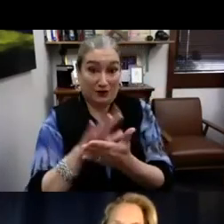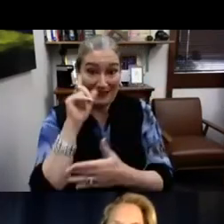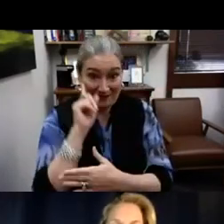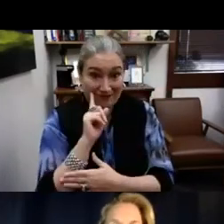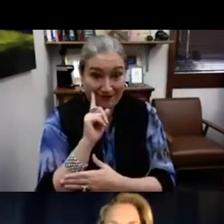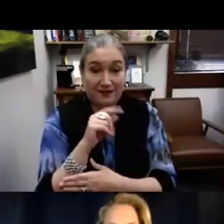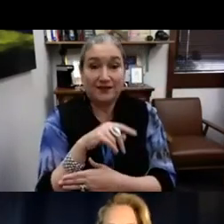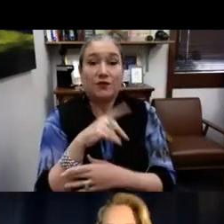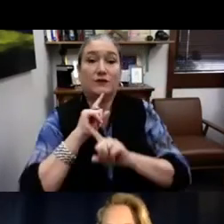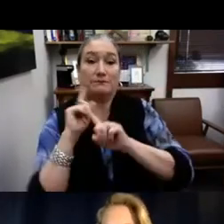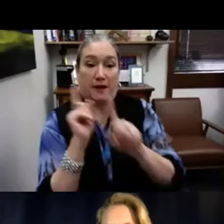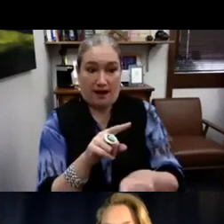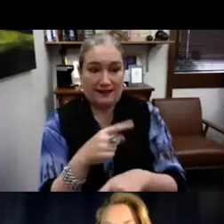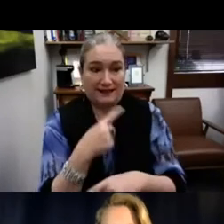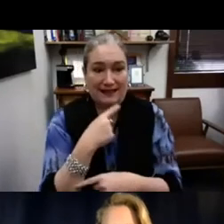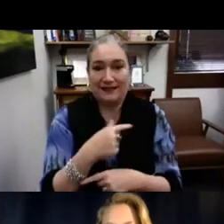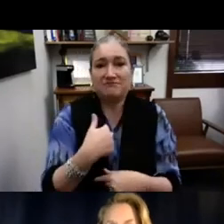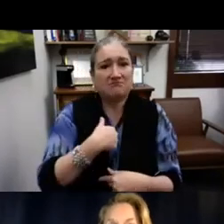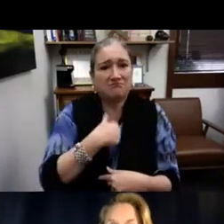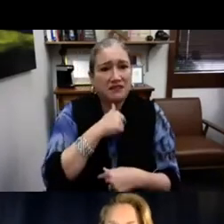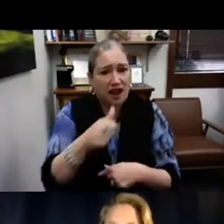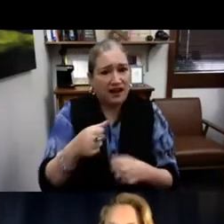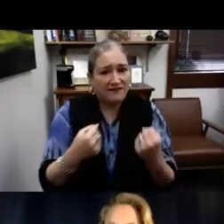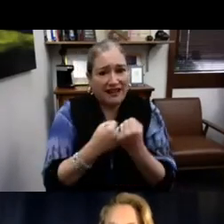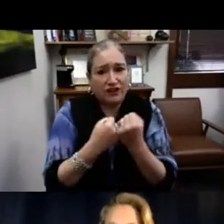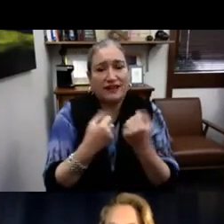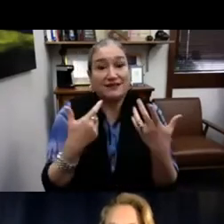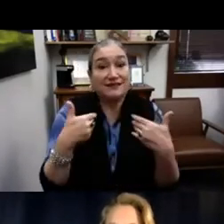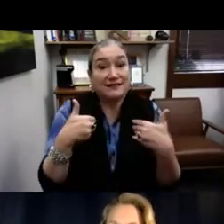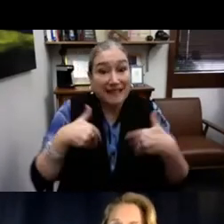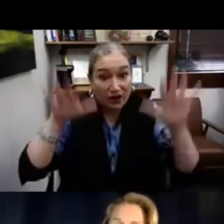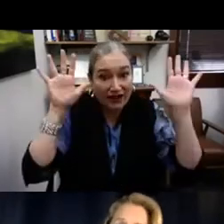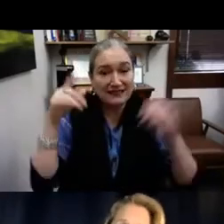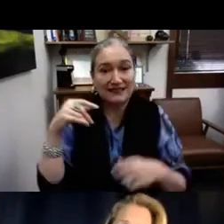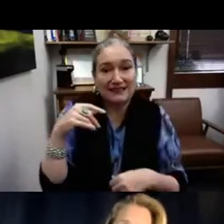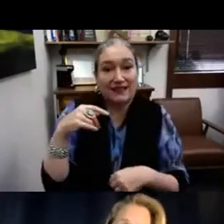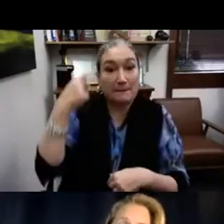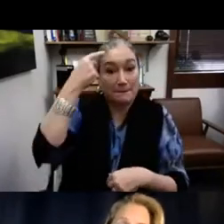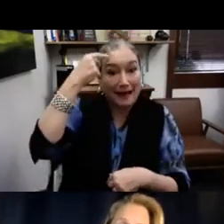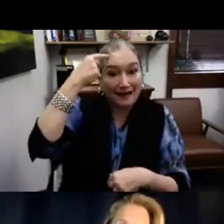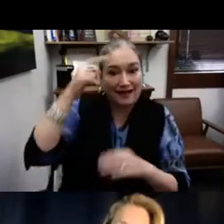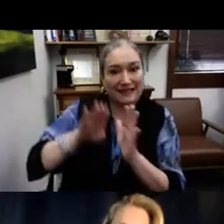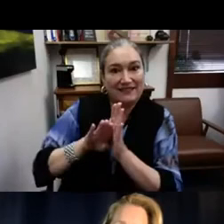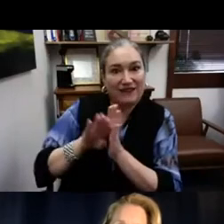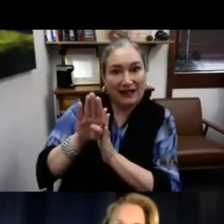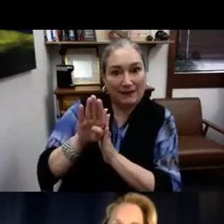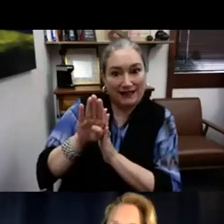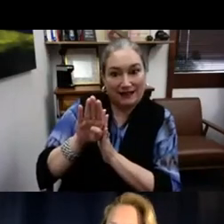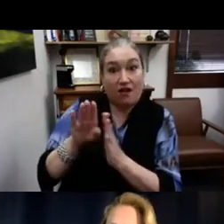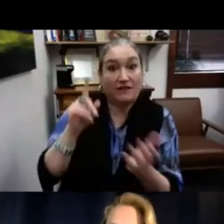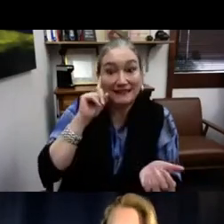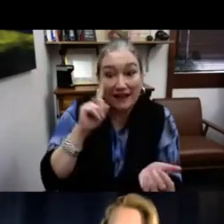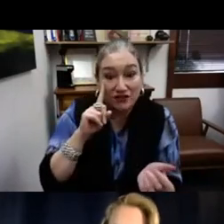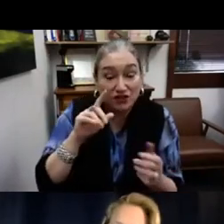switched out to only spoken English teachers teaching deaf children. So they responded that they're